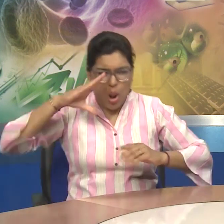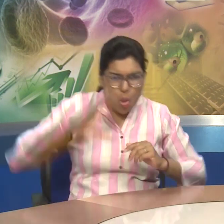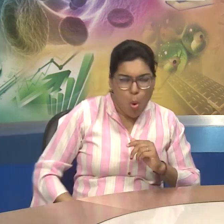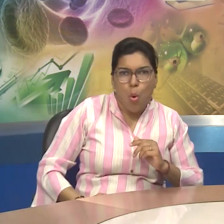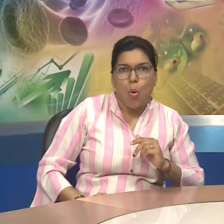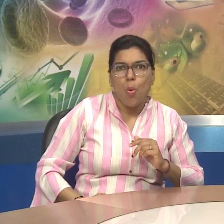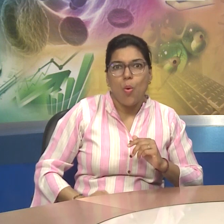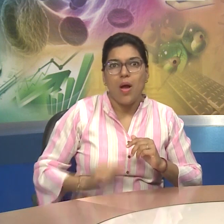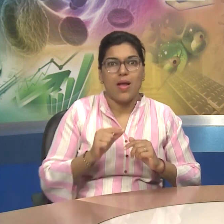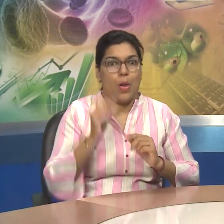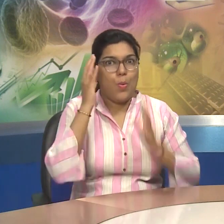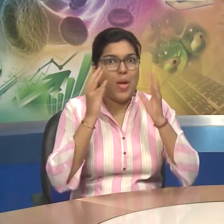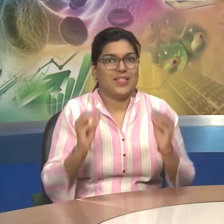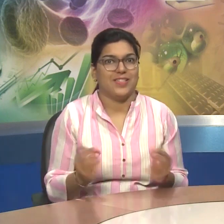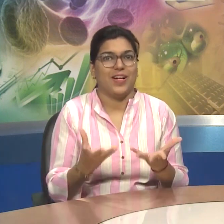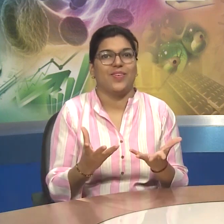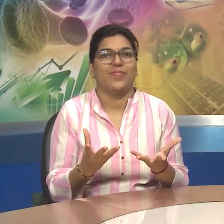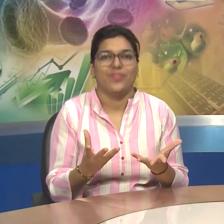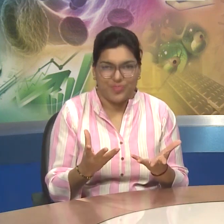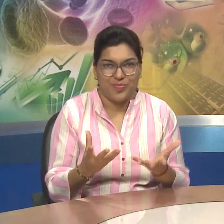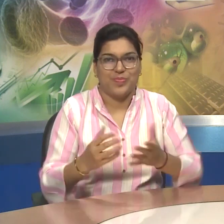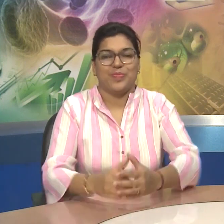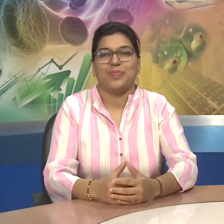and their life